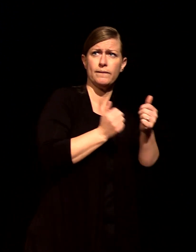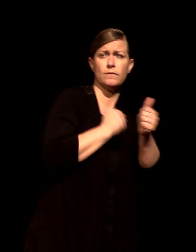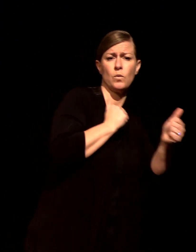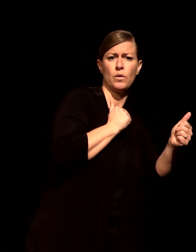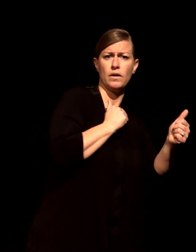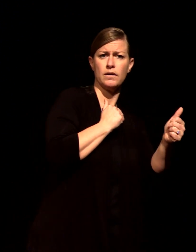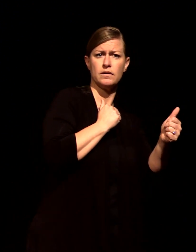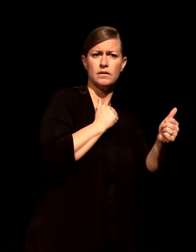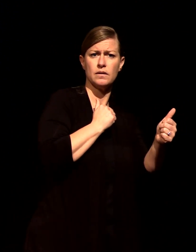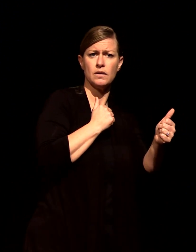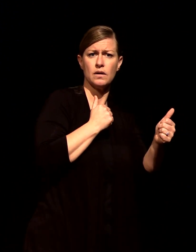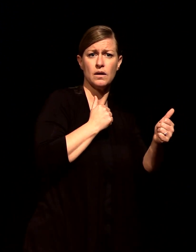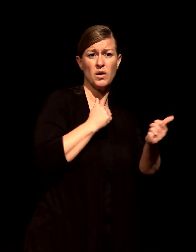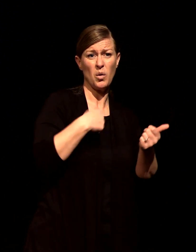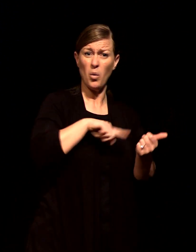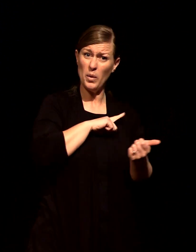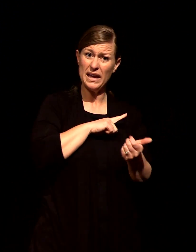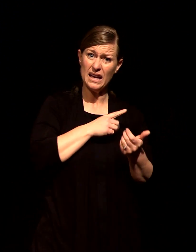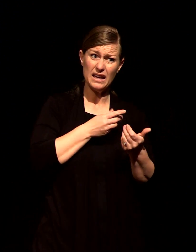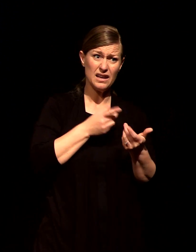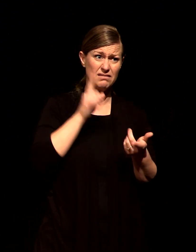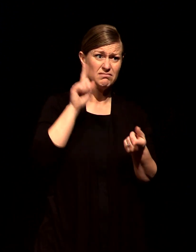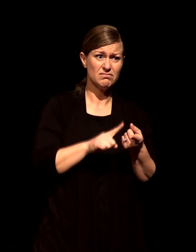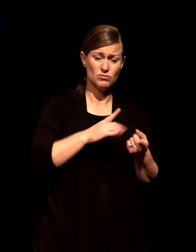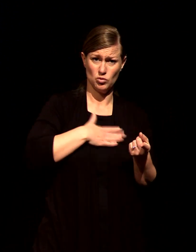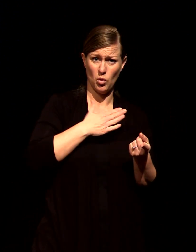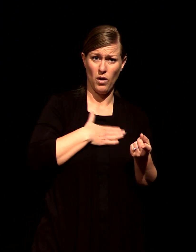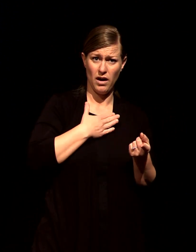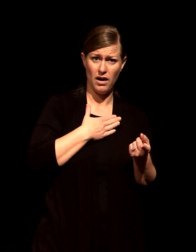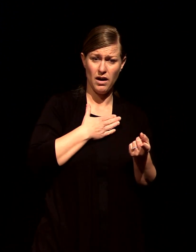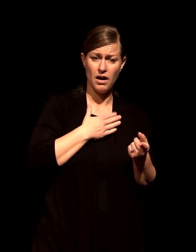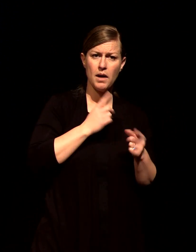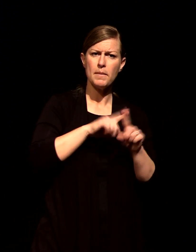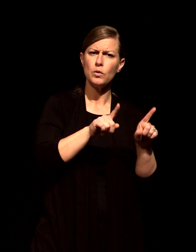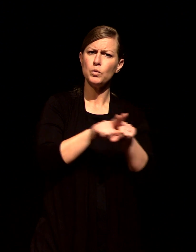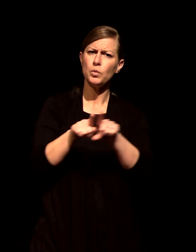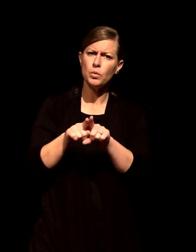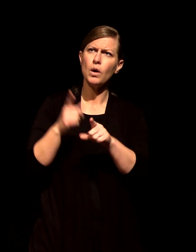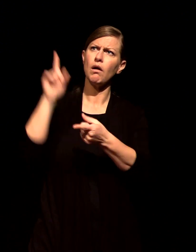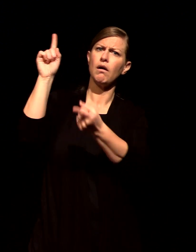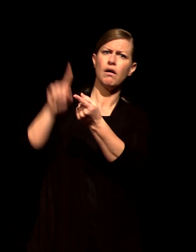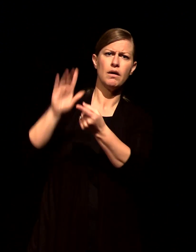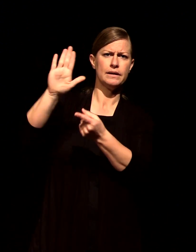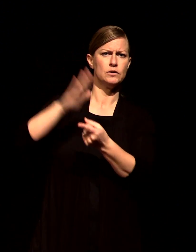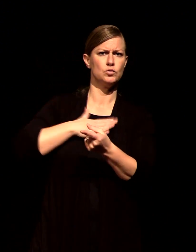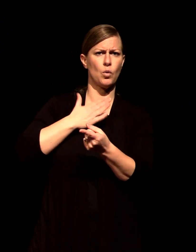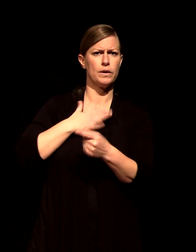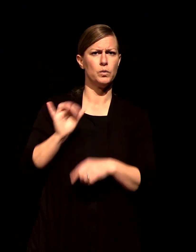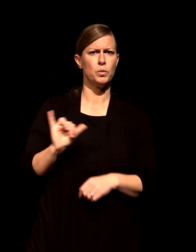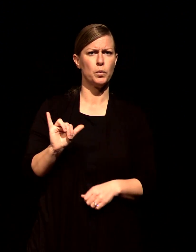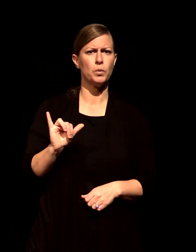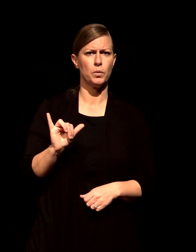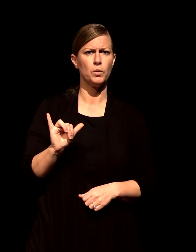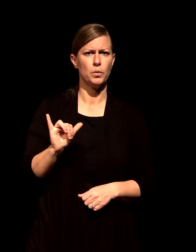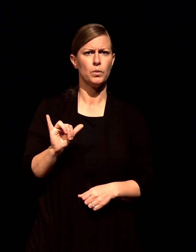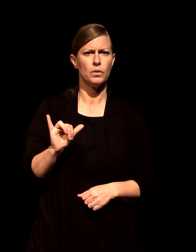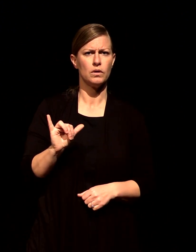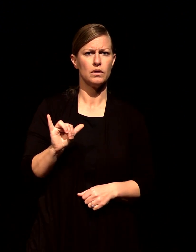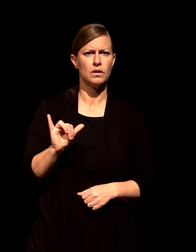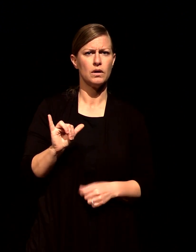only on our own joy but we miss out on the joy of Jesus because he lives